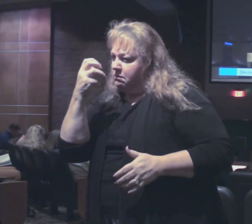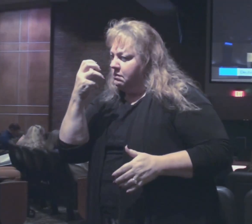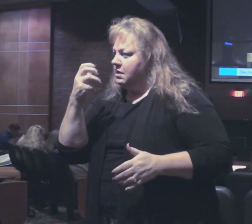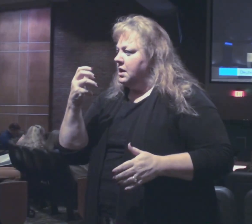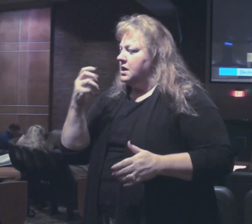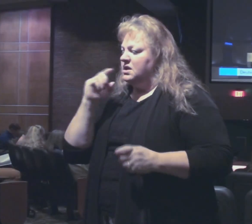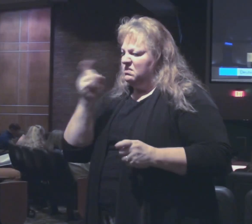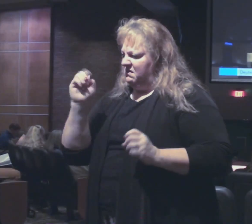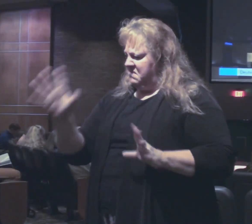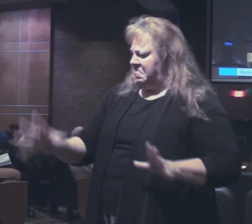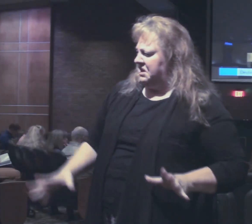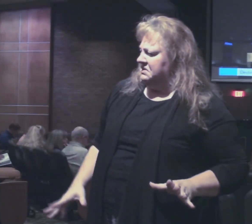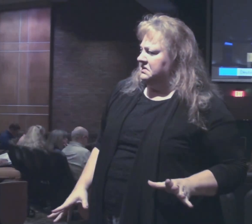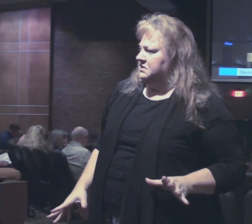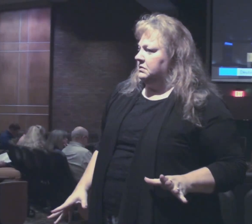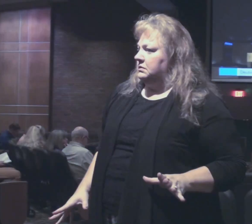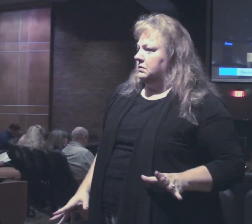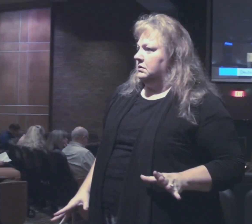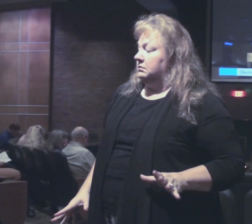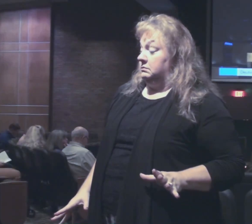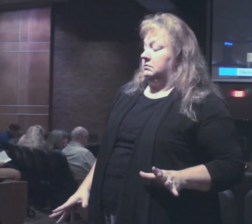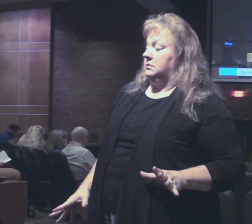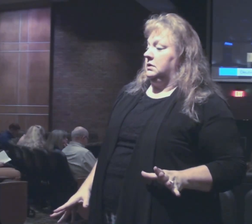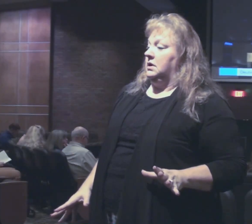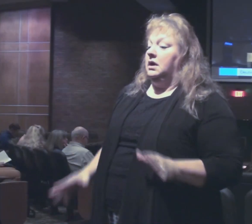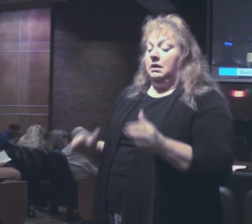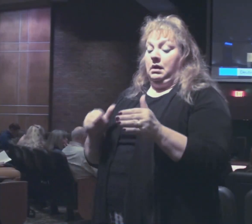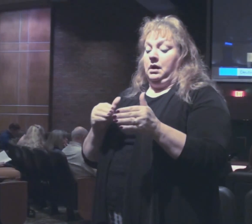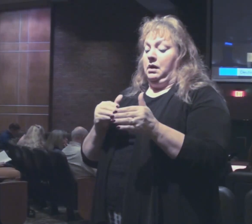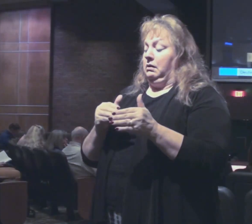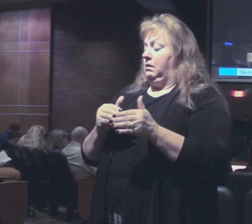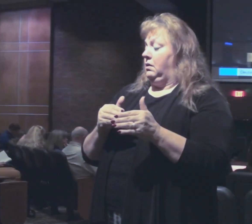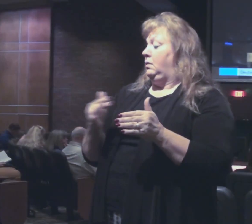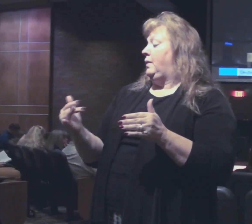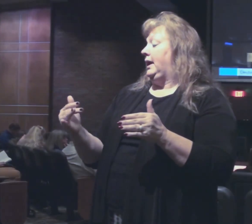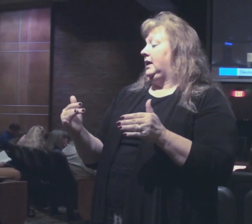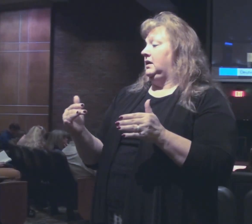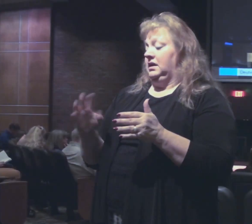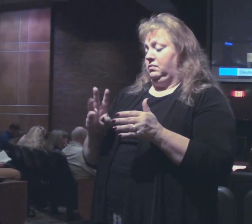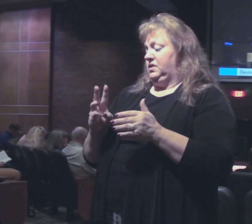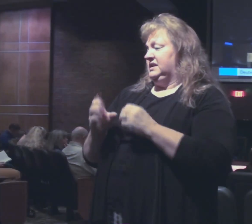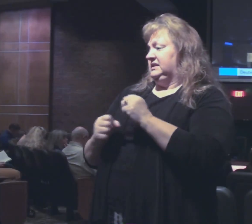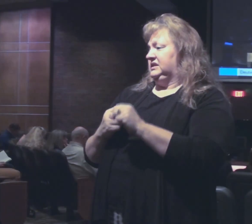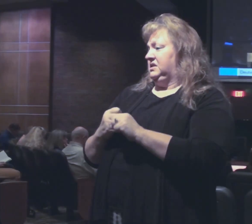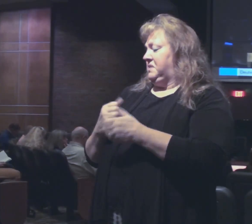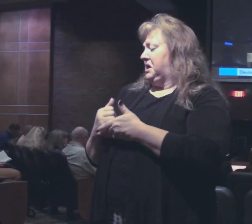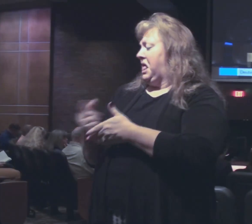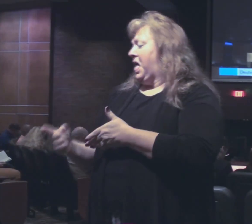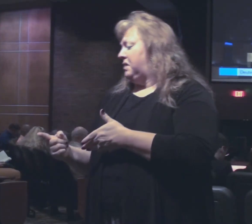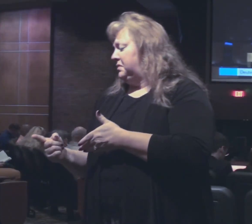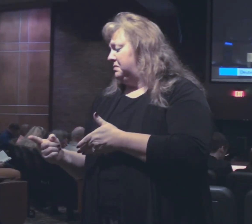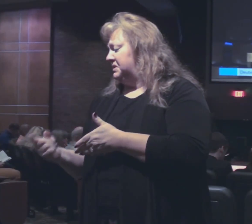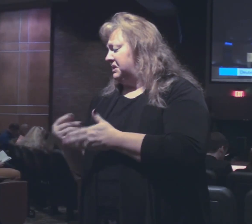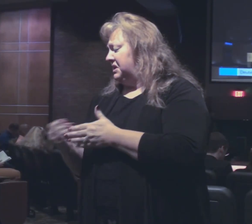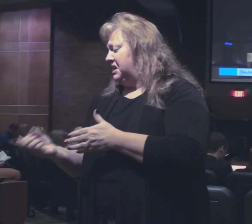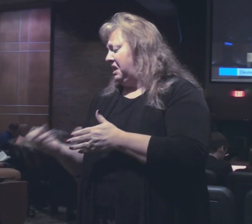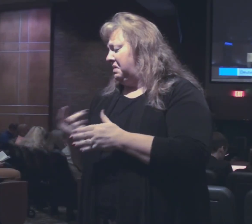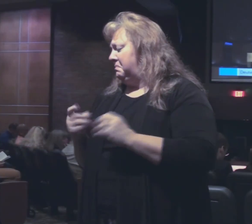brother. You give him nothing. God figured, oh boy, we're almost up to a sabbath year. I'm not going to help him out because I won't get it back.